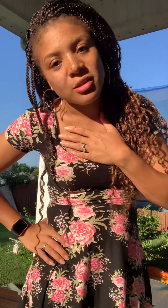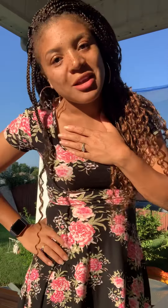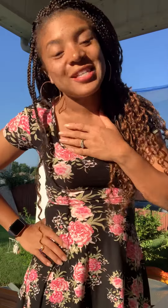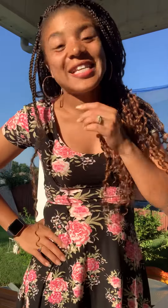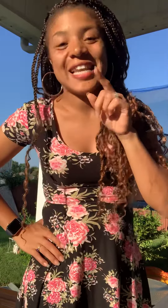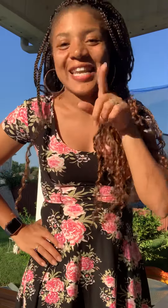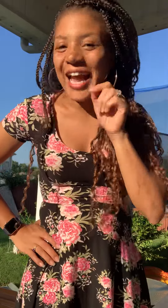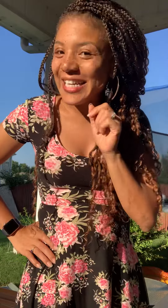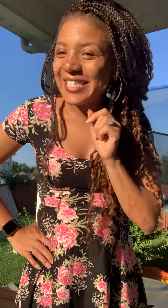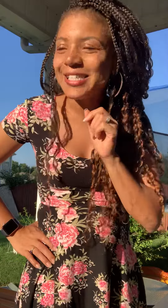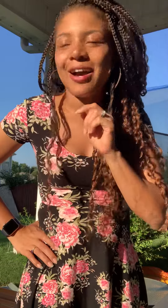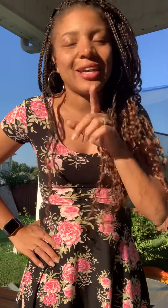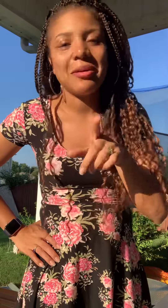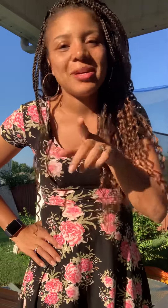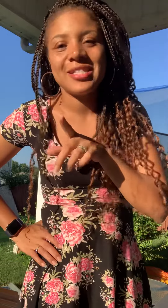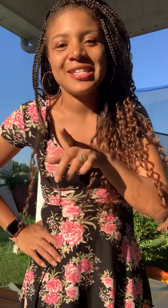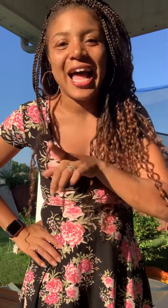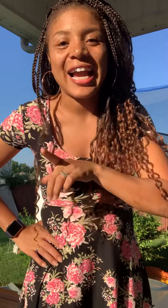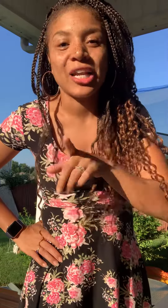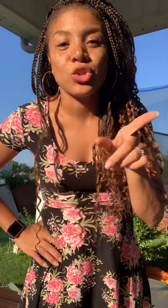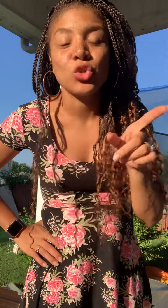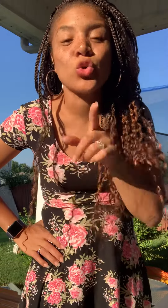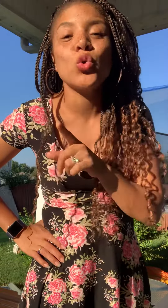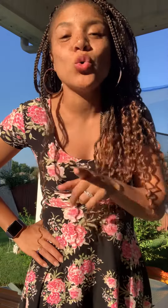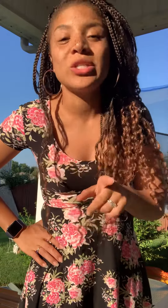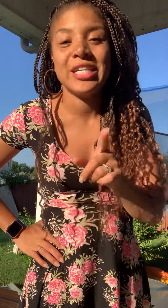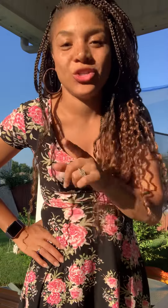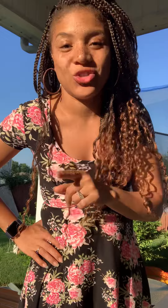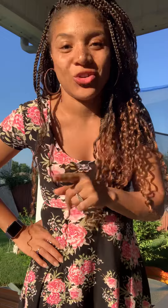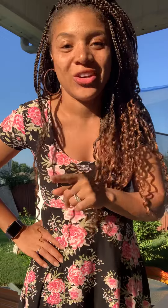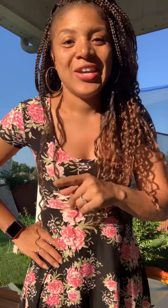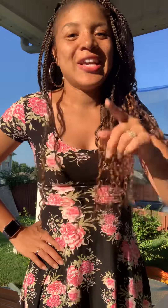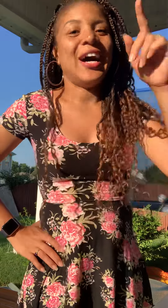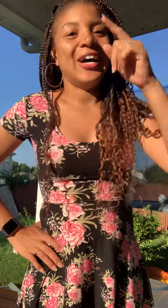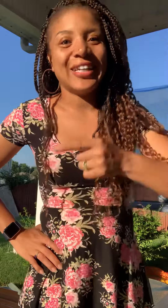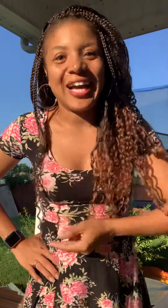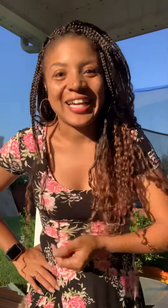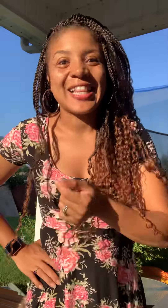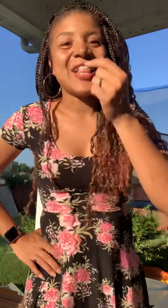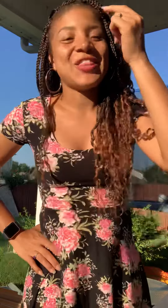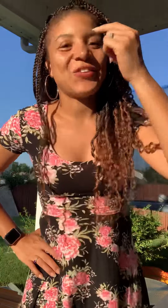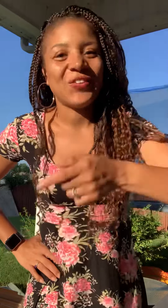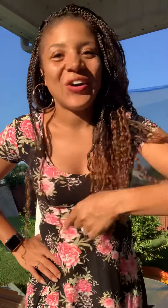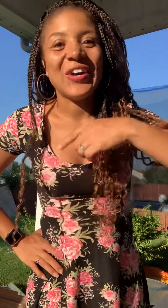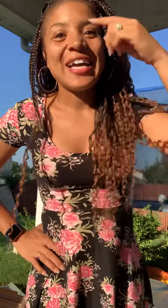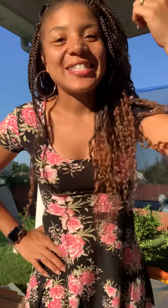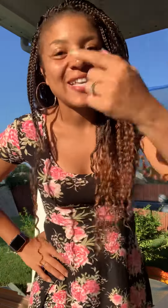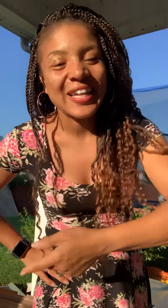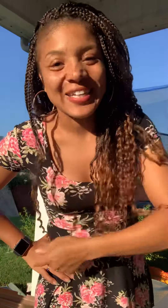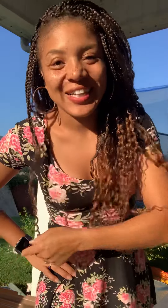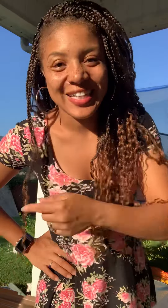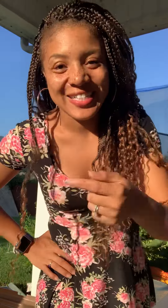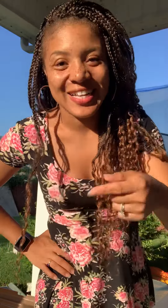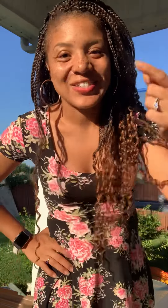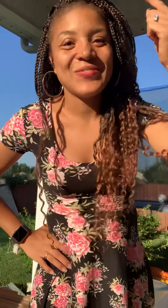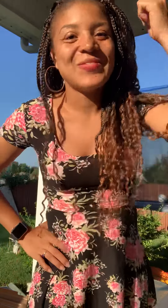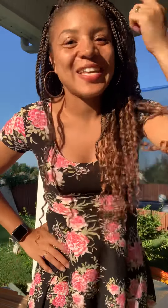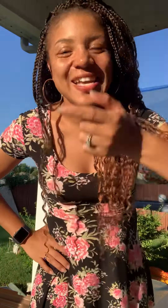tonight y'all can't miss this I got a school teacher unlocking the vault telling y'all the inside scoop the